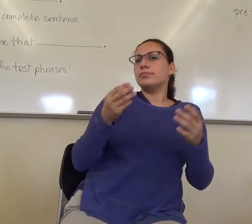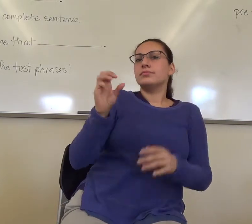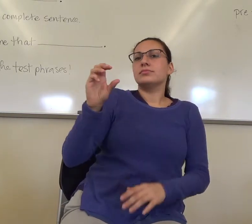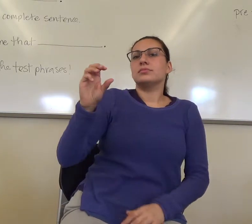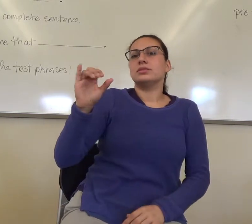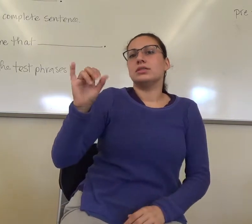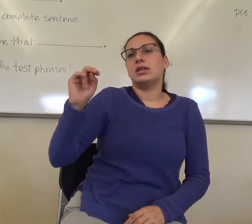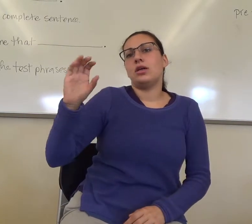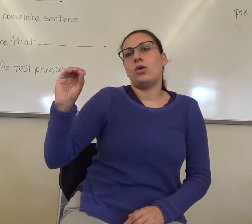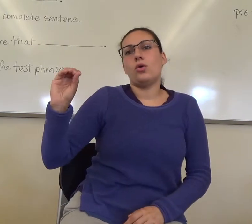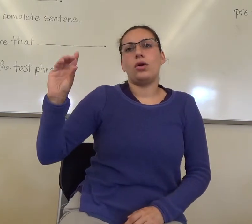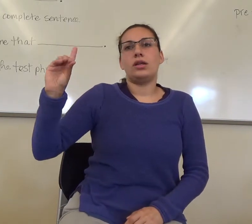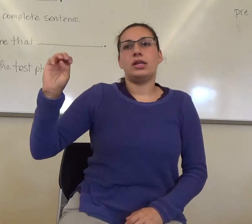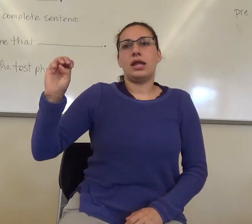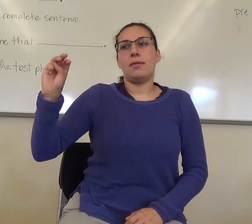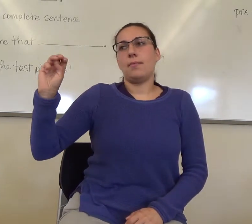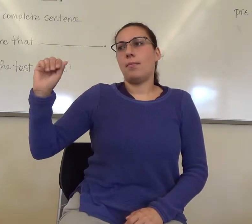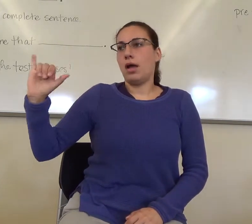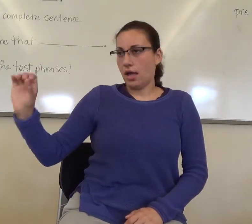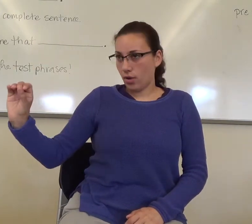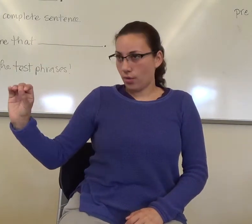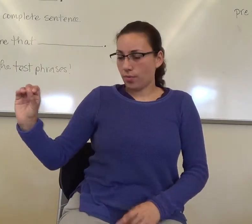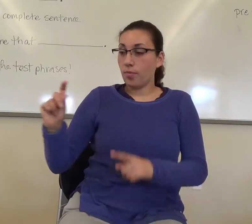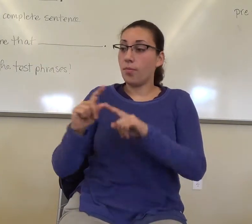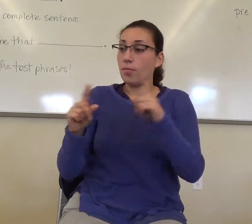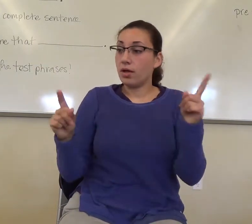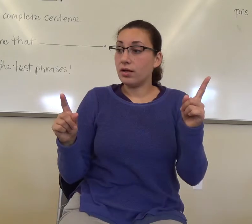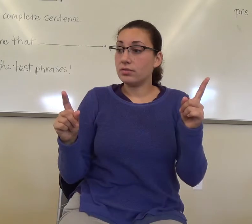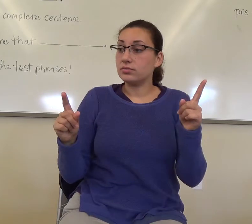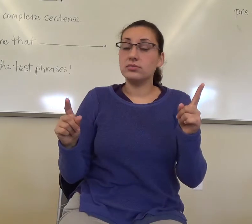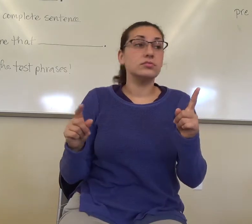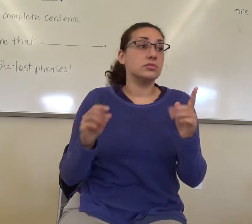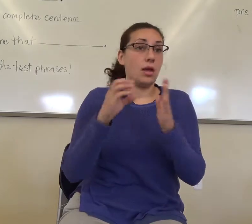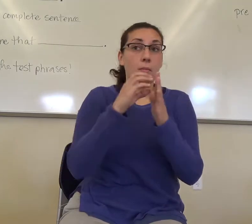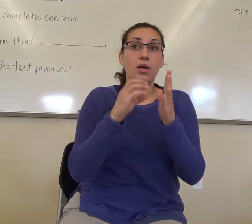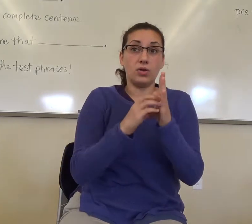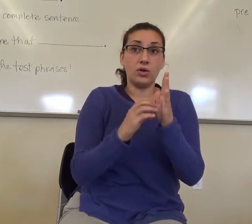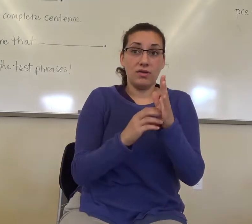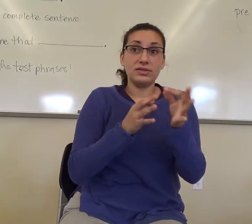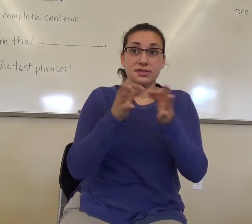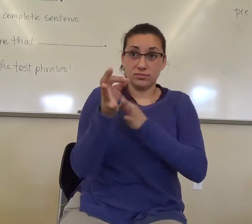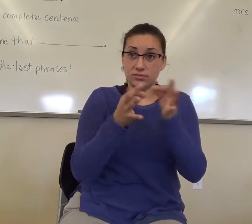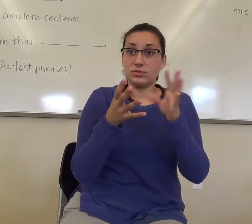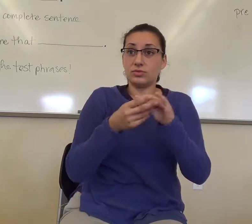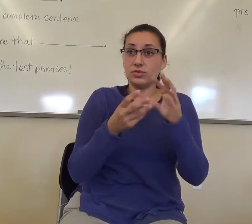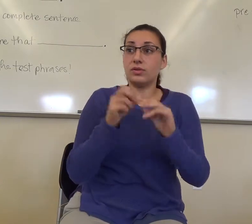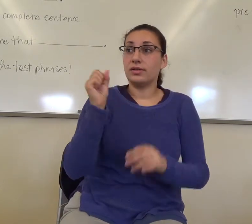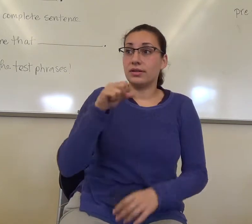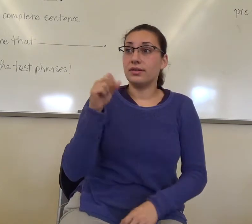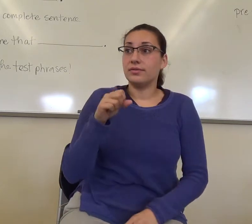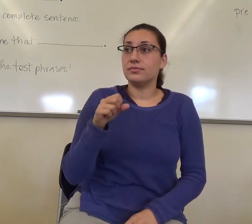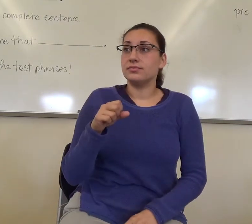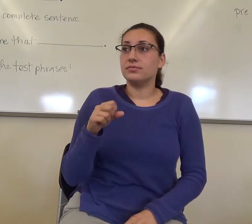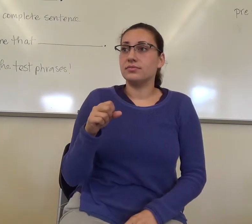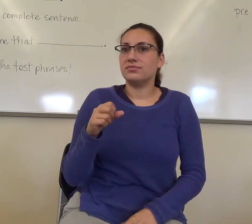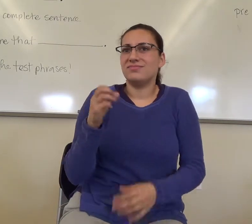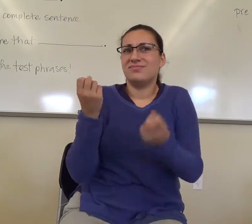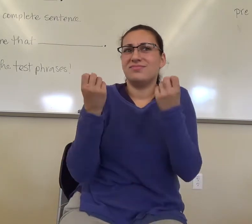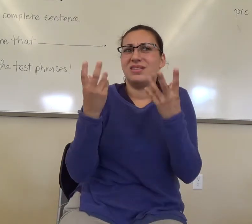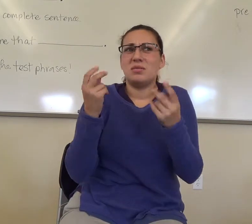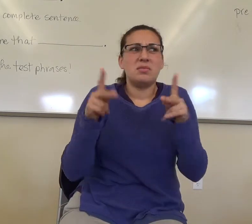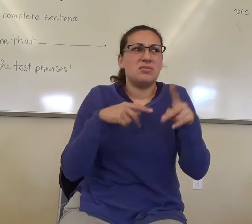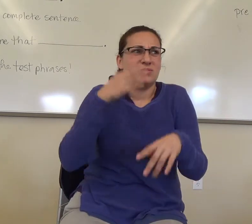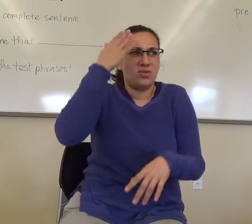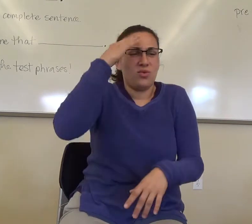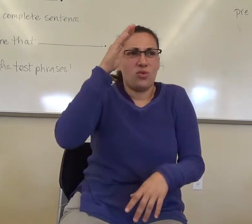The paragraph is trying to tell me that. Many people don't know why we celebrate it.